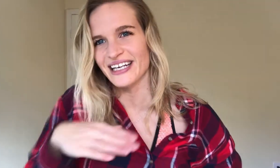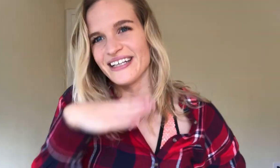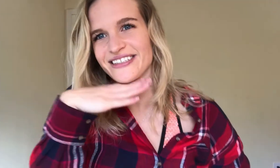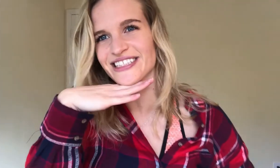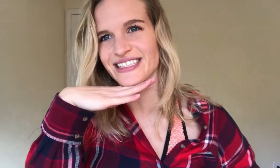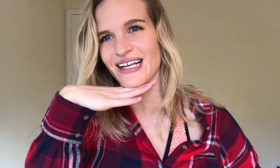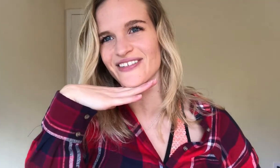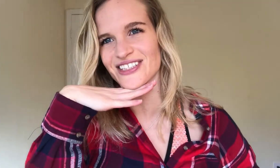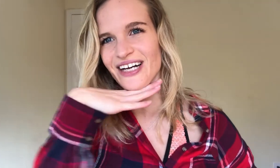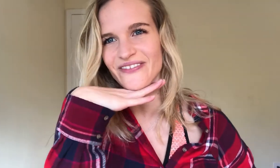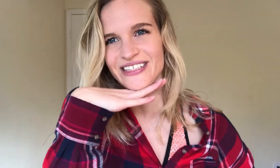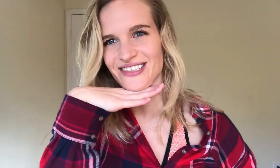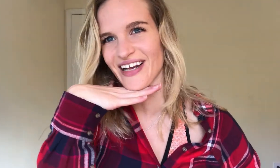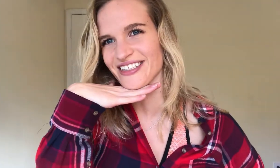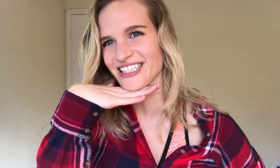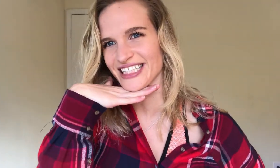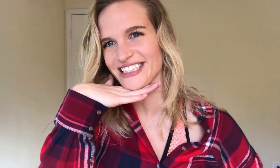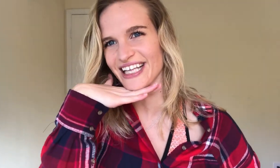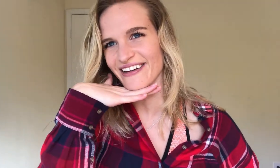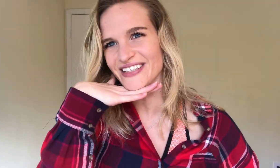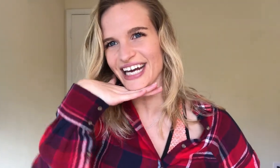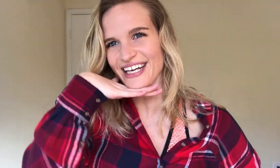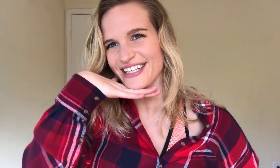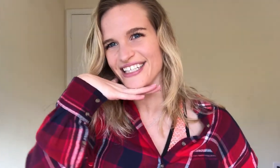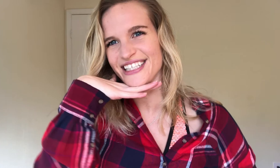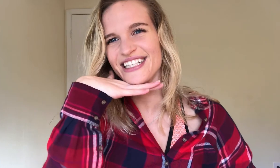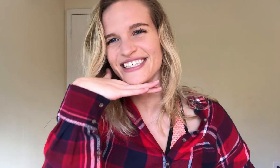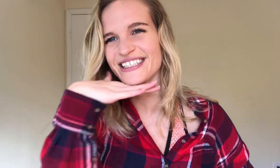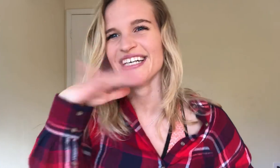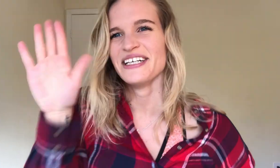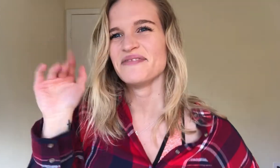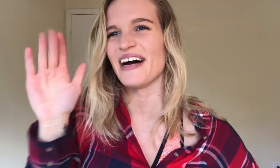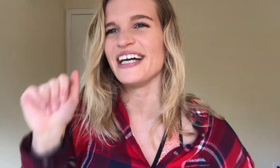other, just love yourself this Valentine's Day, okay? Bye. Bye.